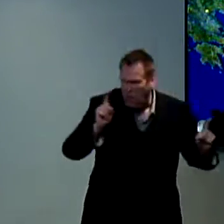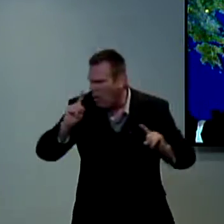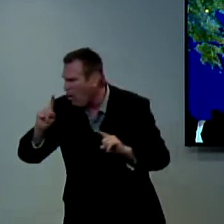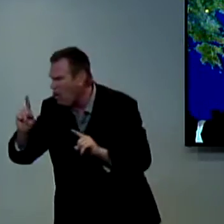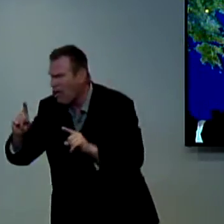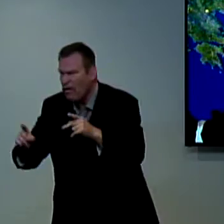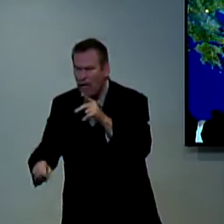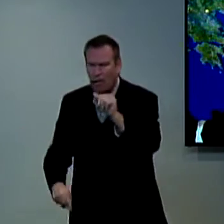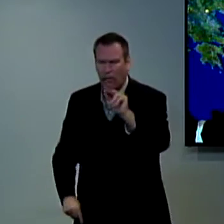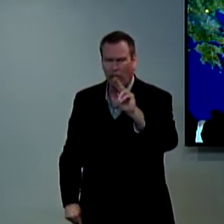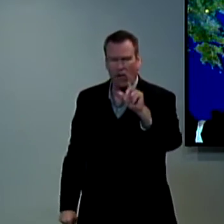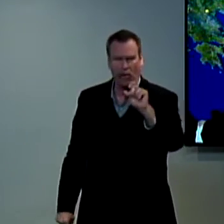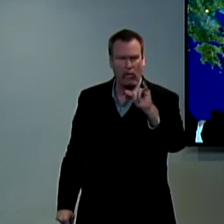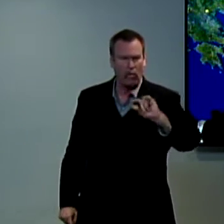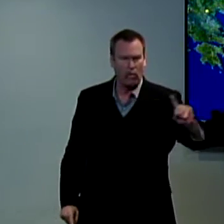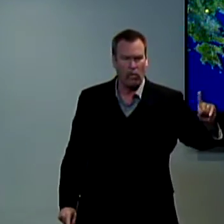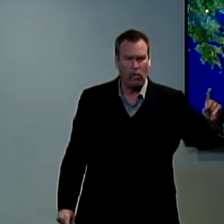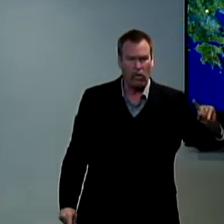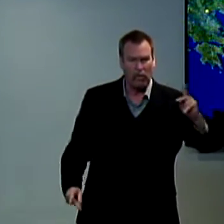and they were looking for them they couldn't find them